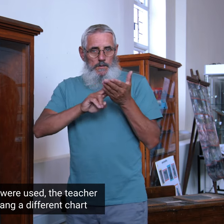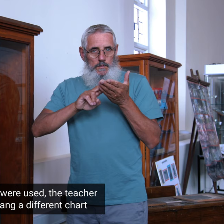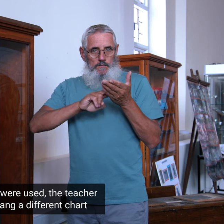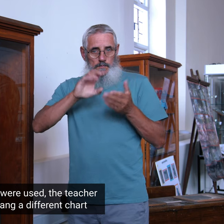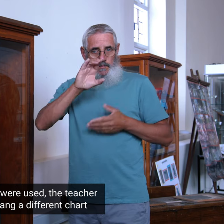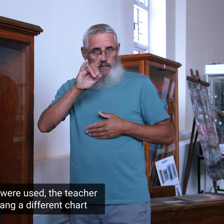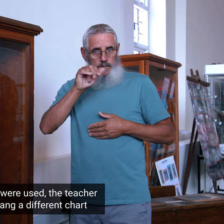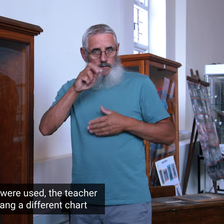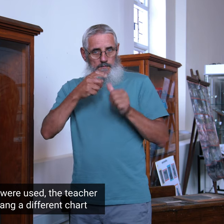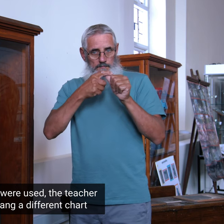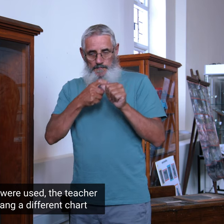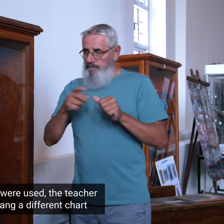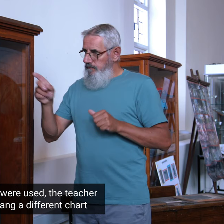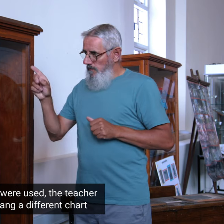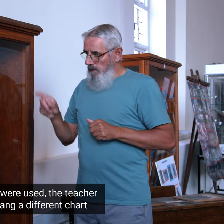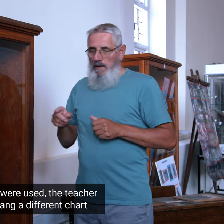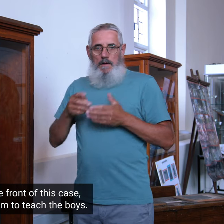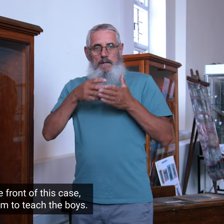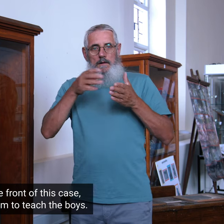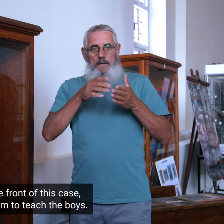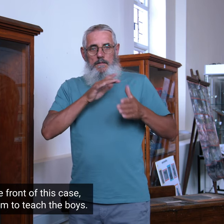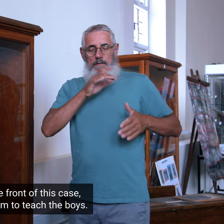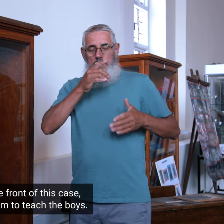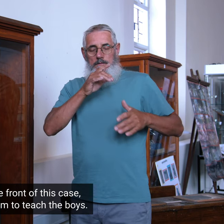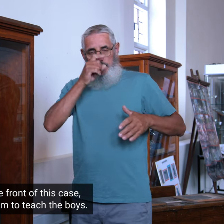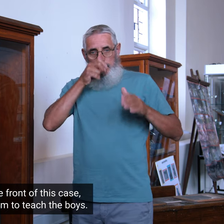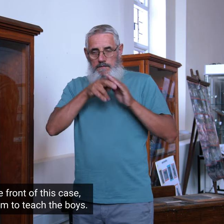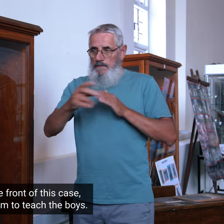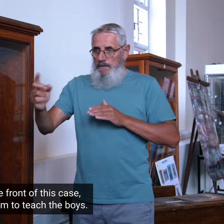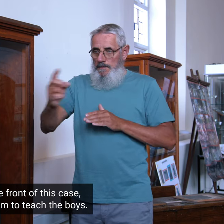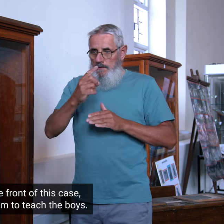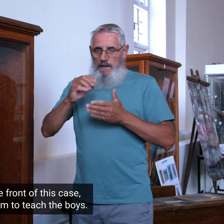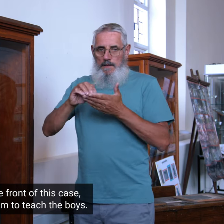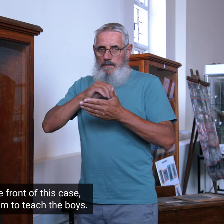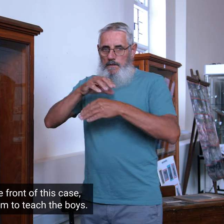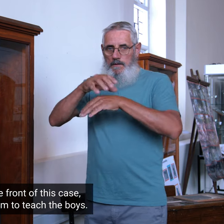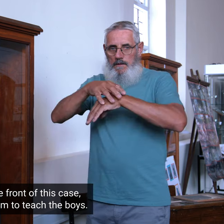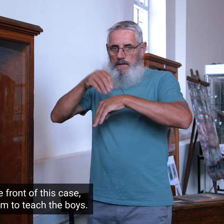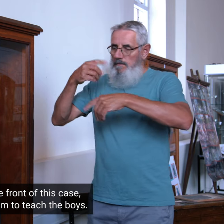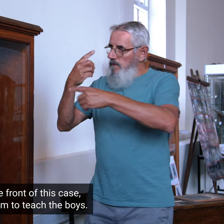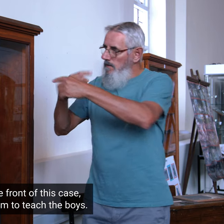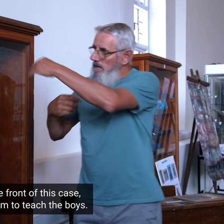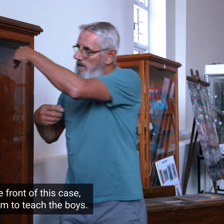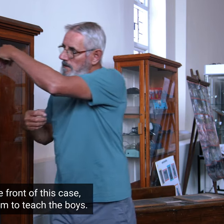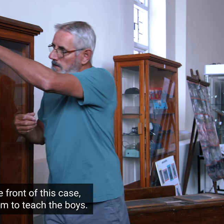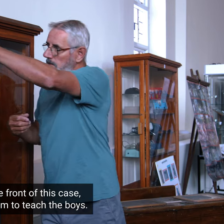Each time the charts were used, the teacher or brother would hang a different chart on the hook at the front of this case,